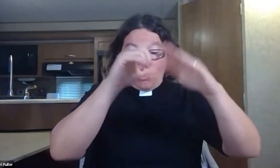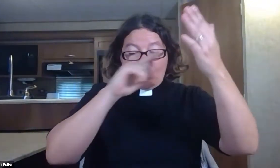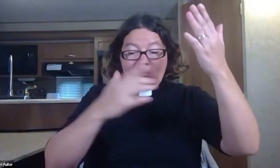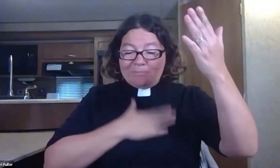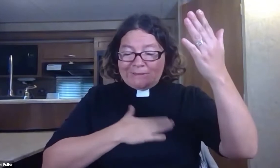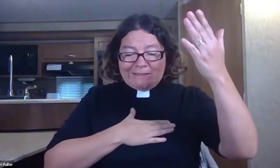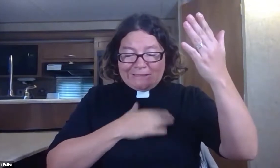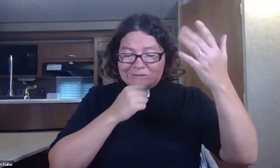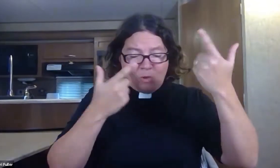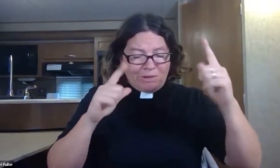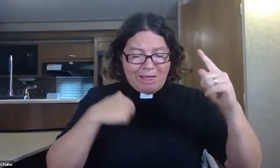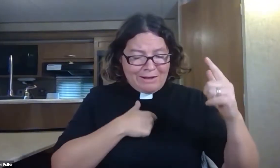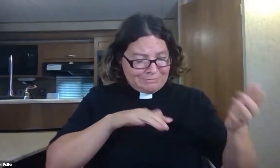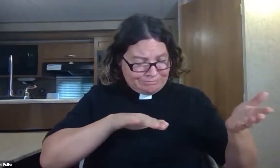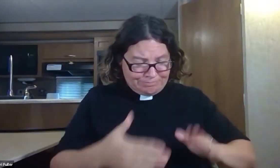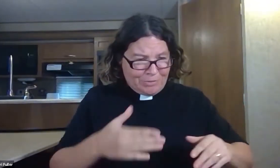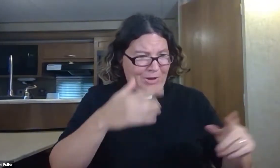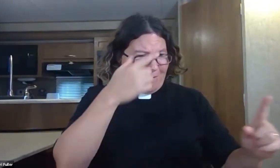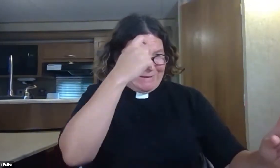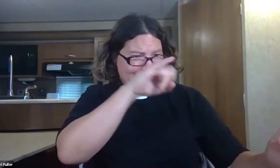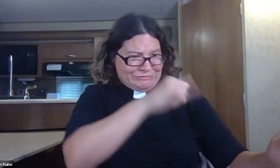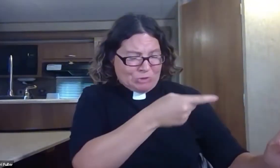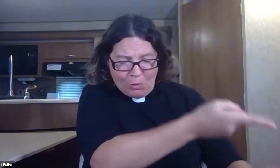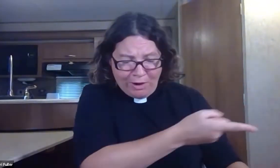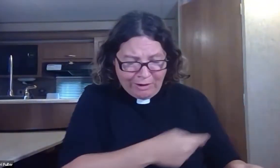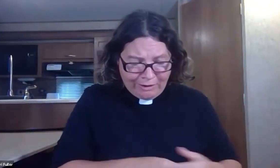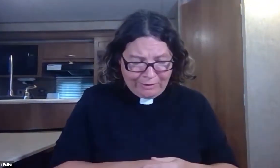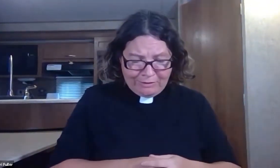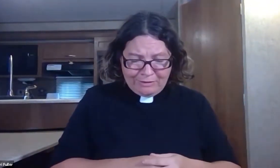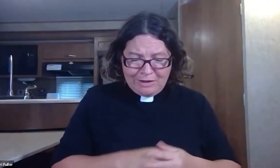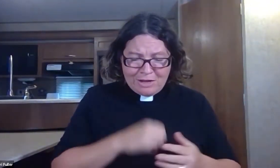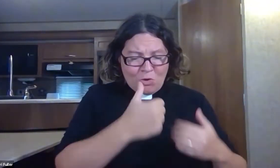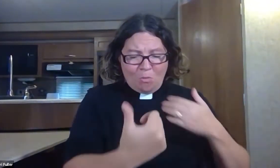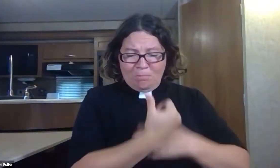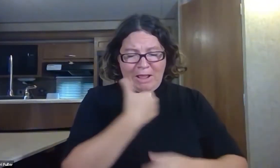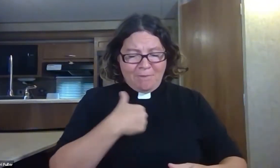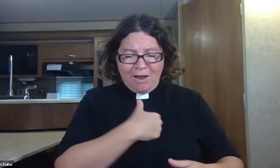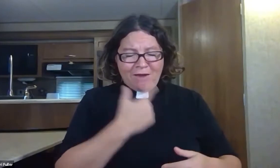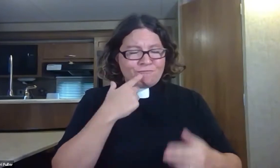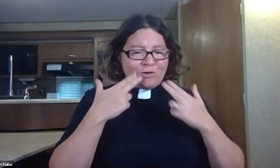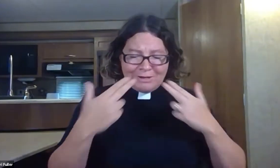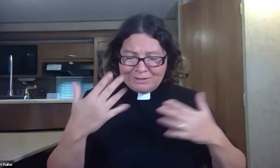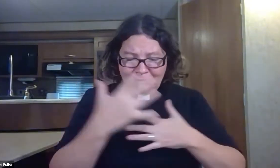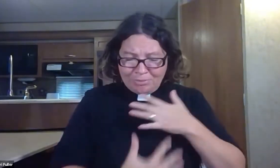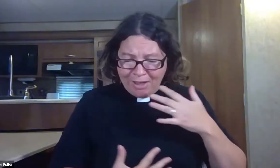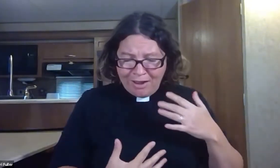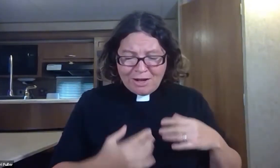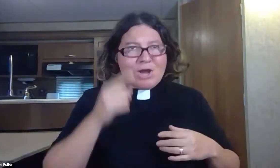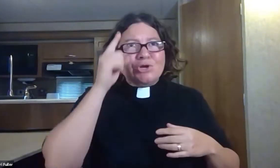So they called on the Lord, saying, Please, Lord, don't let us perish on account of this man's life, and